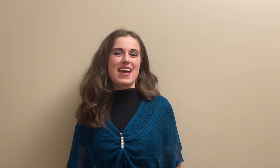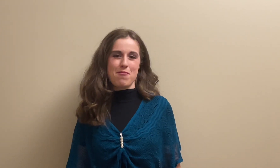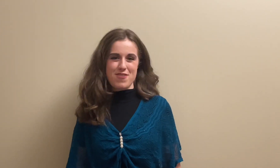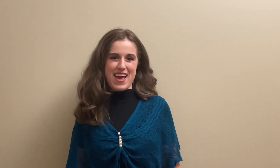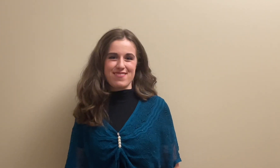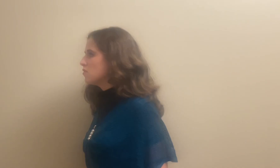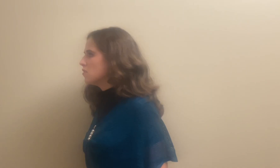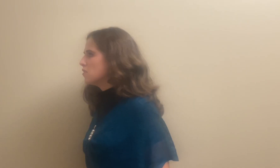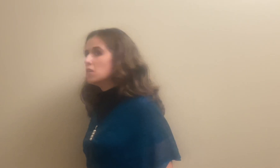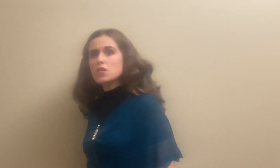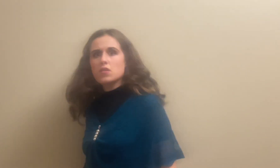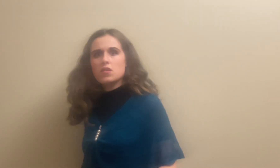Cabaret.